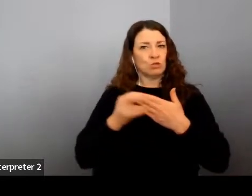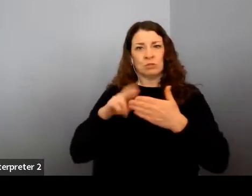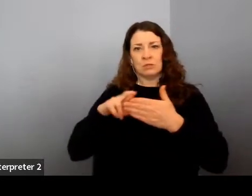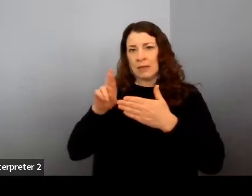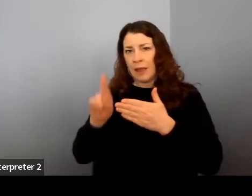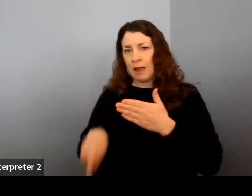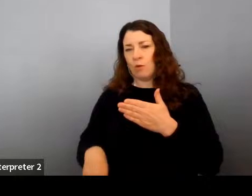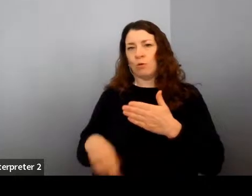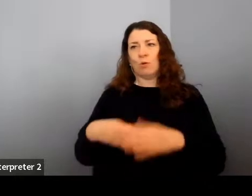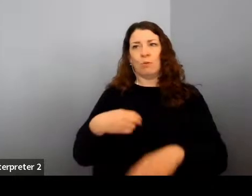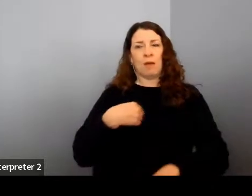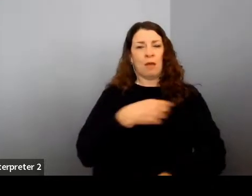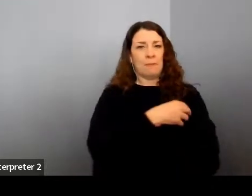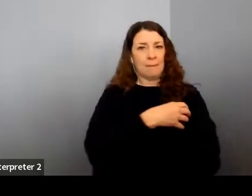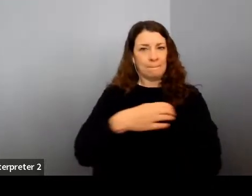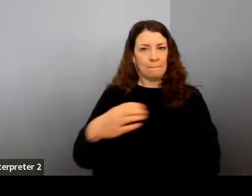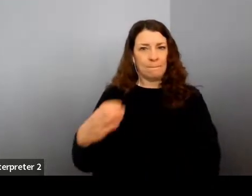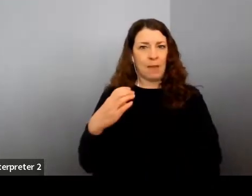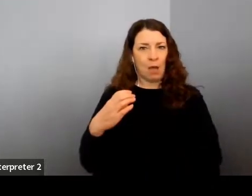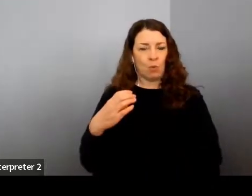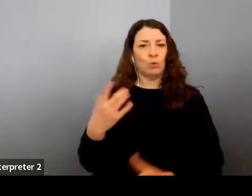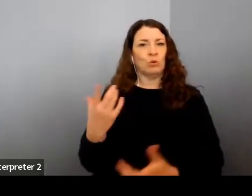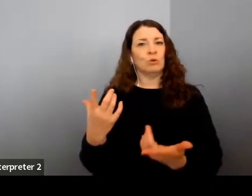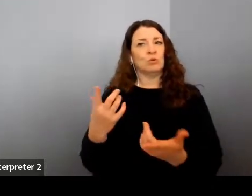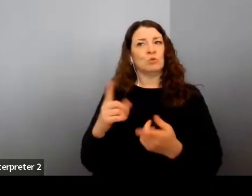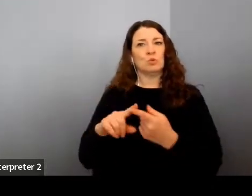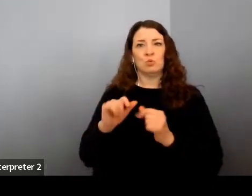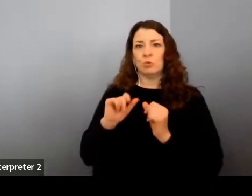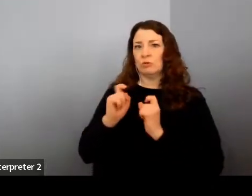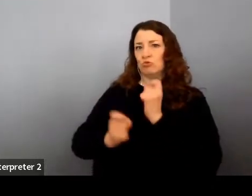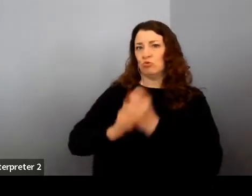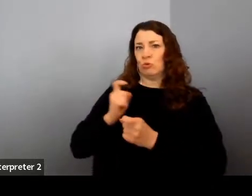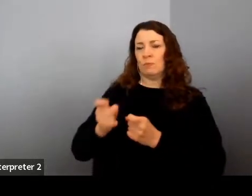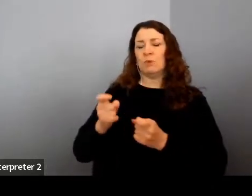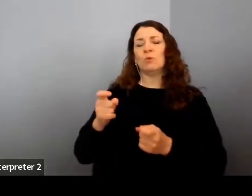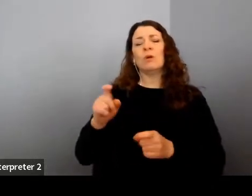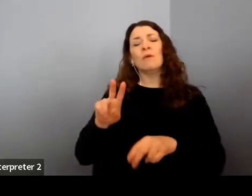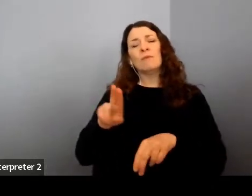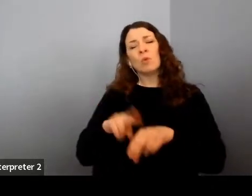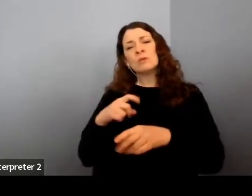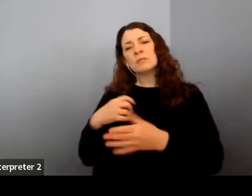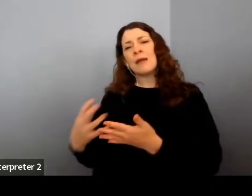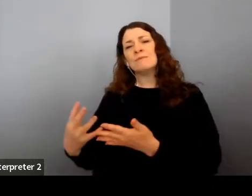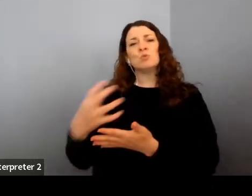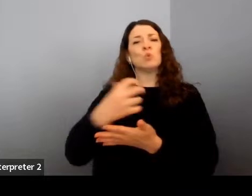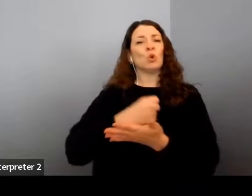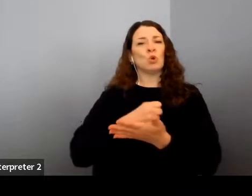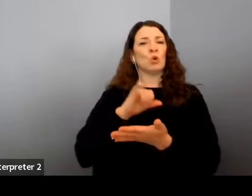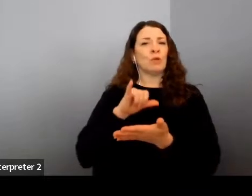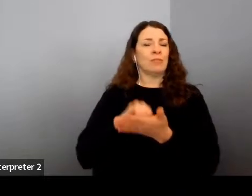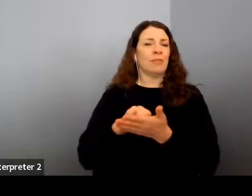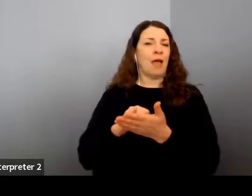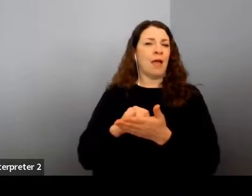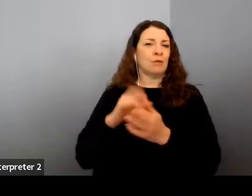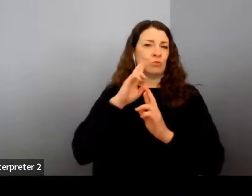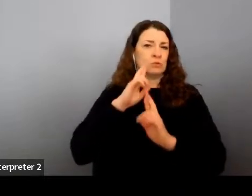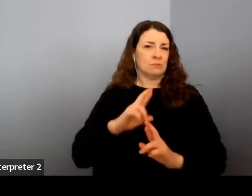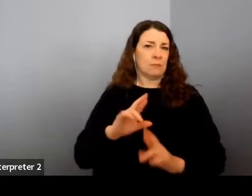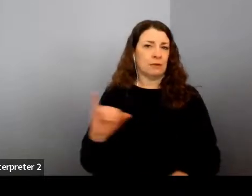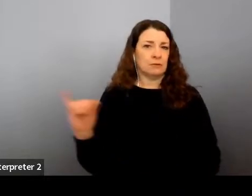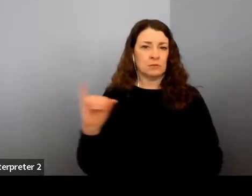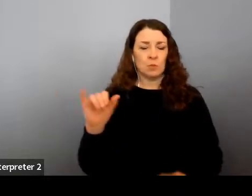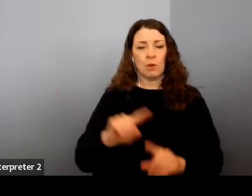I'm empowered to contribute. And those are things, of course, that are earned as well. But I think that is one